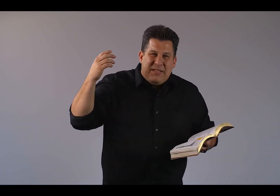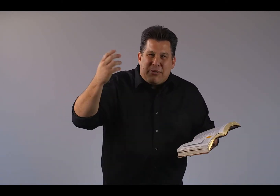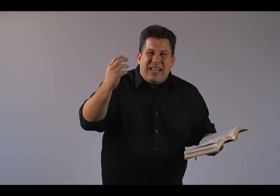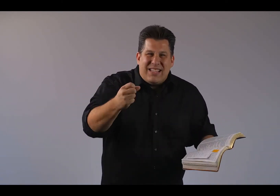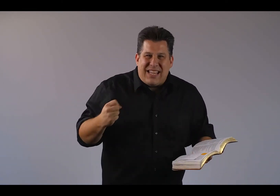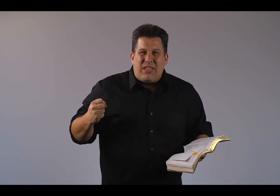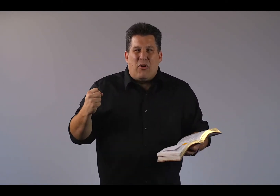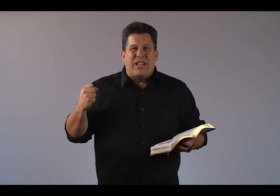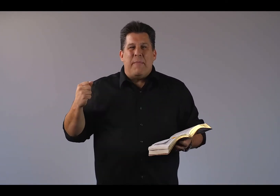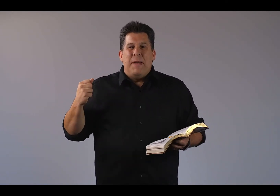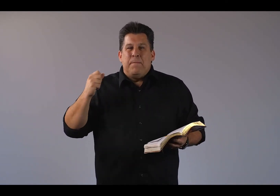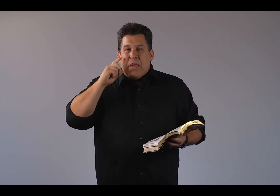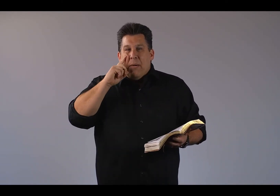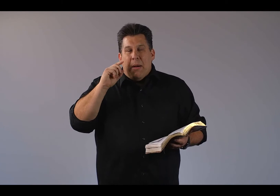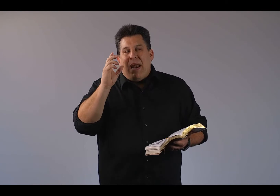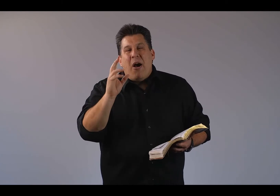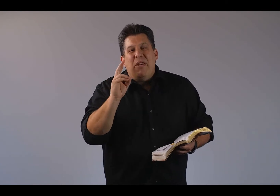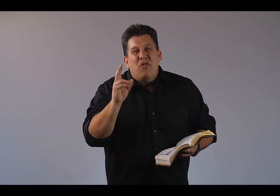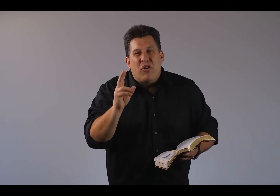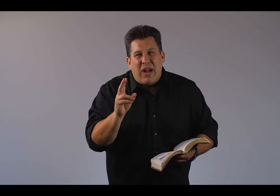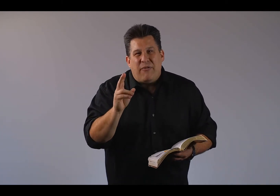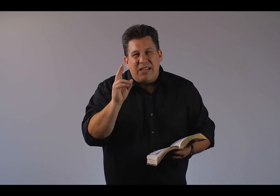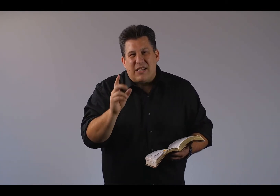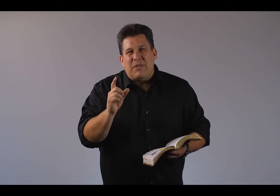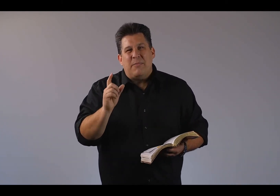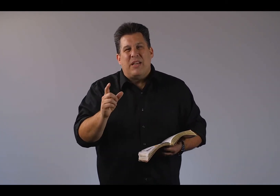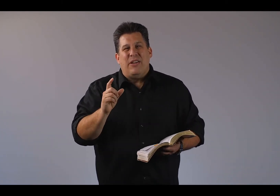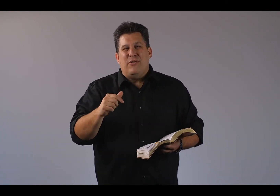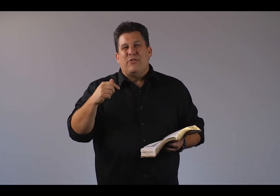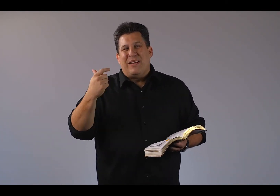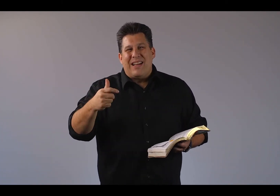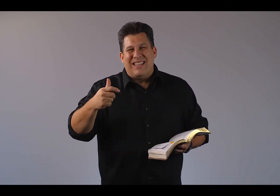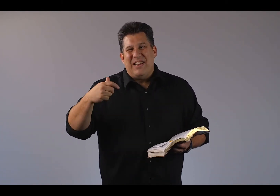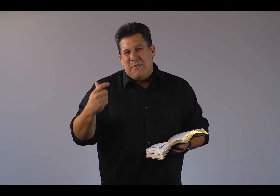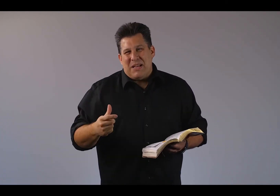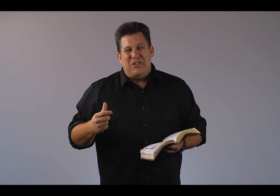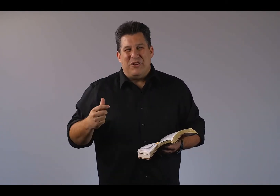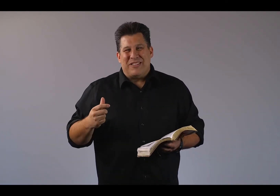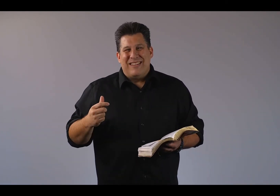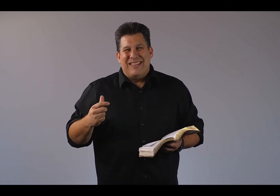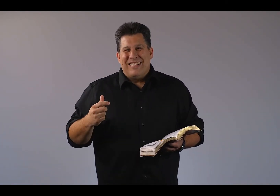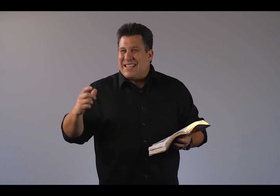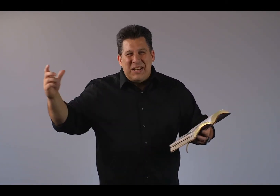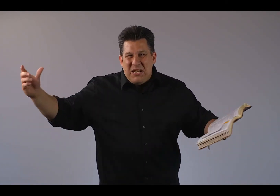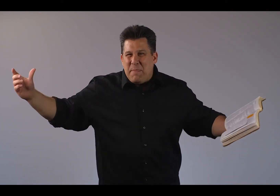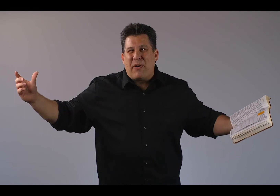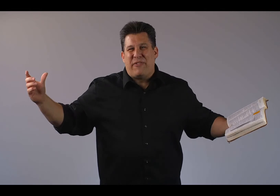gritting his teeth the whole time. But how many of you are grateful that sometimes God uses reluctant messengers? It doesn't need to be perfect.